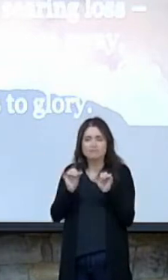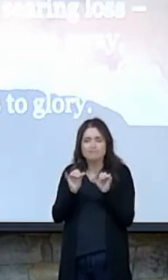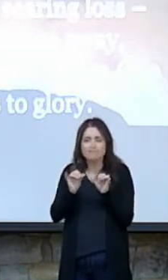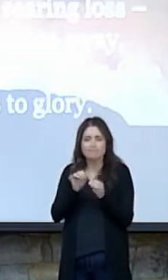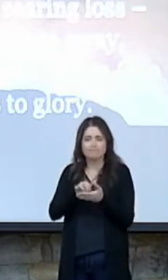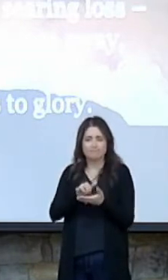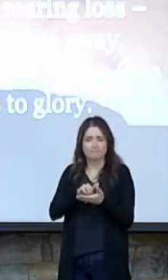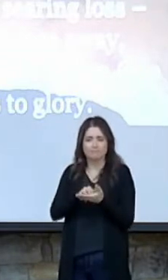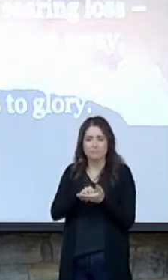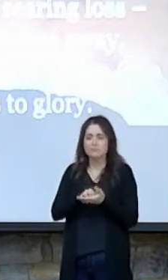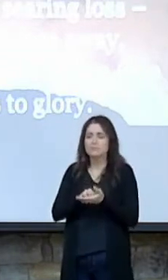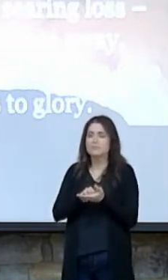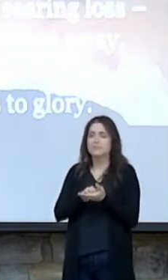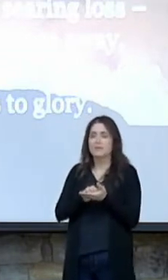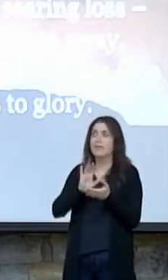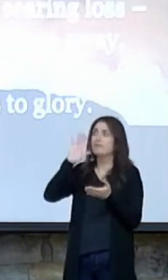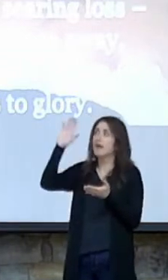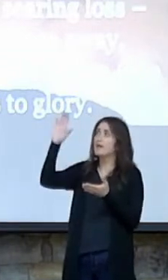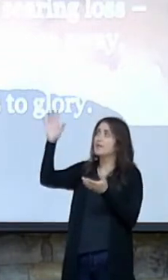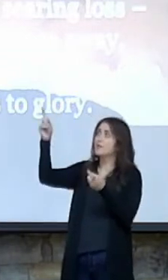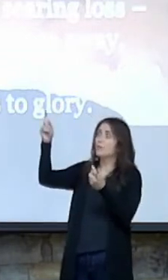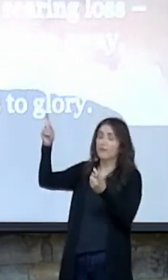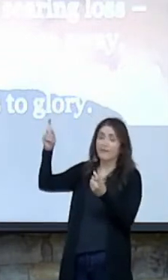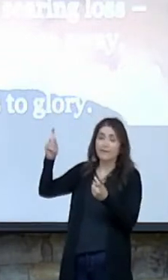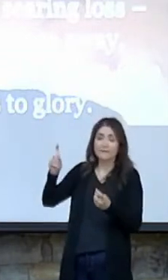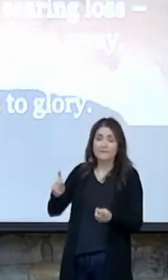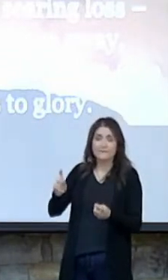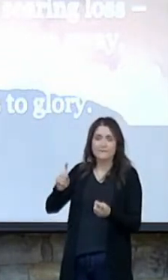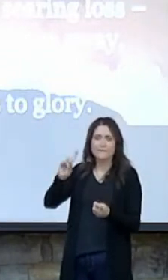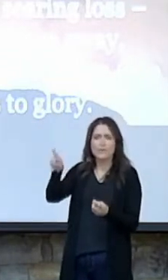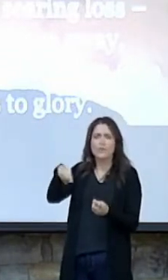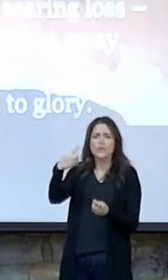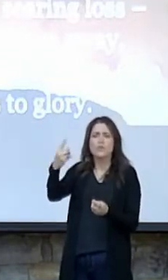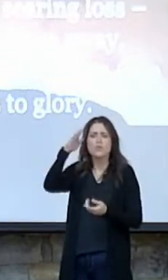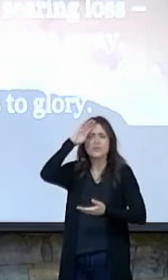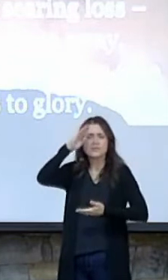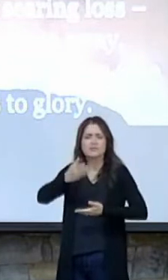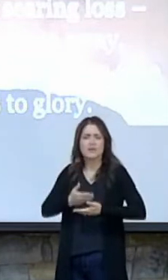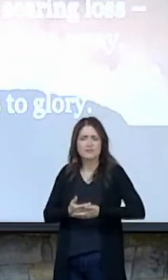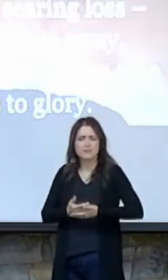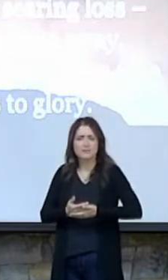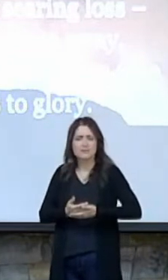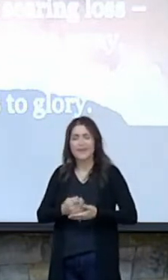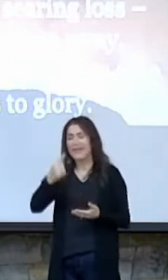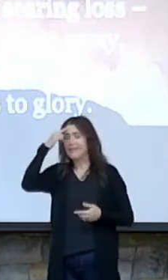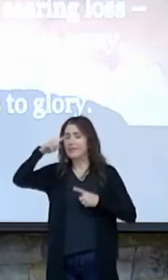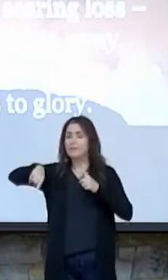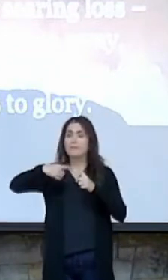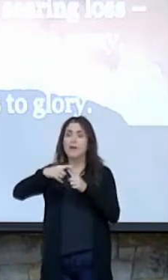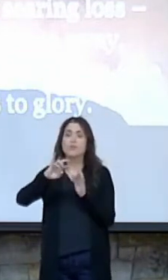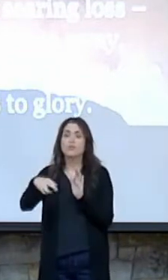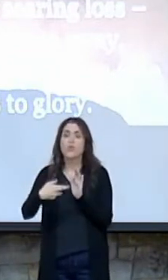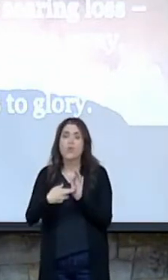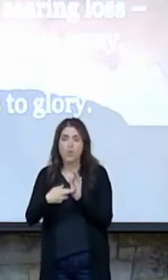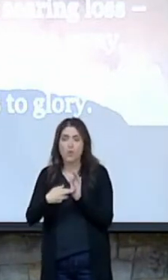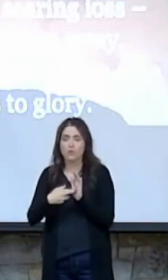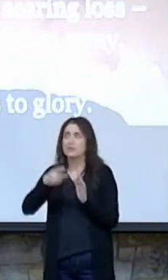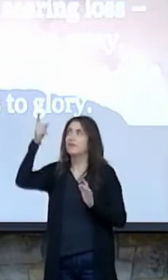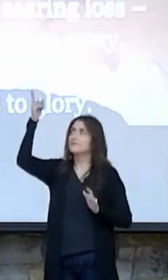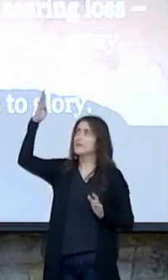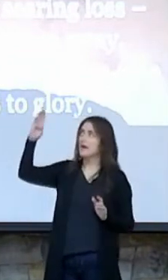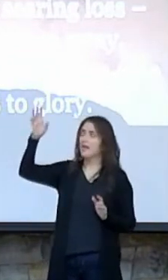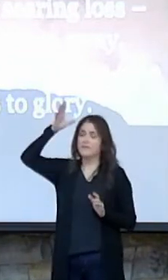that He should give His only Son. You think about the role of God the Father.